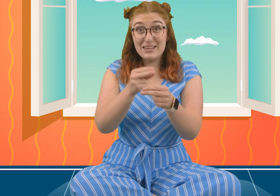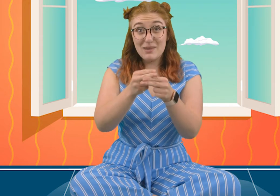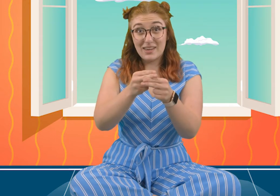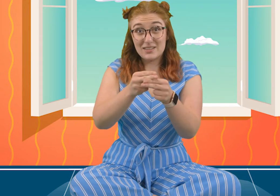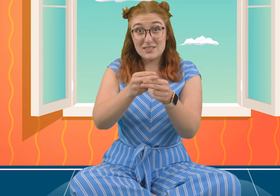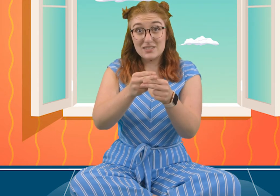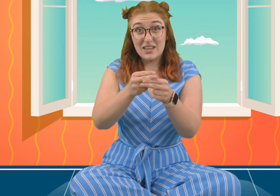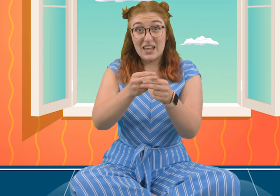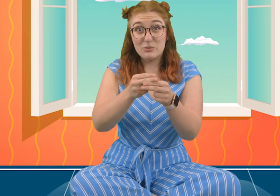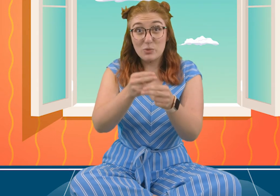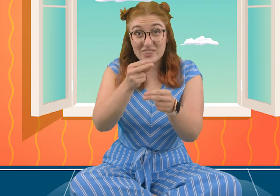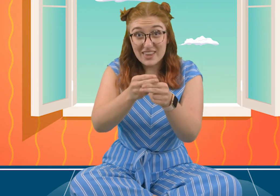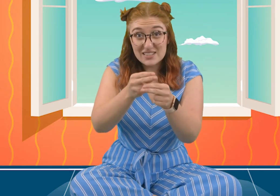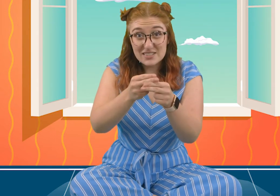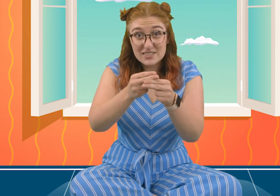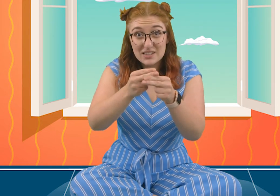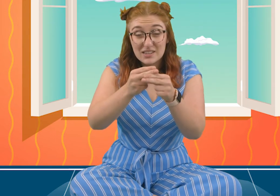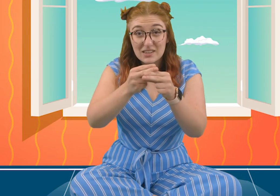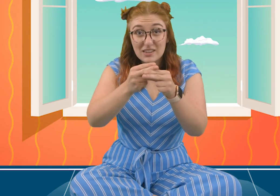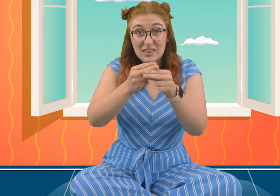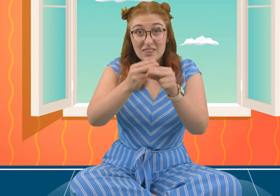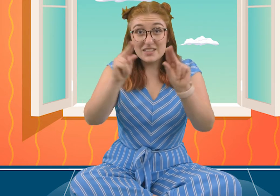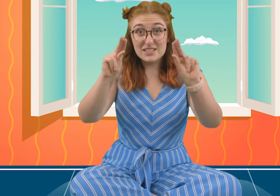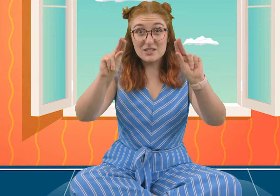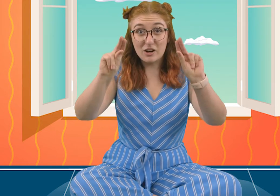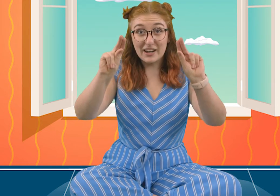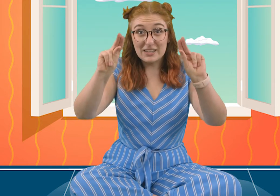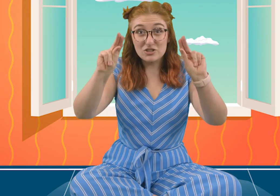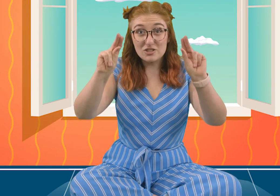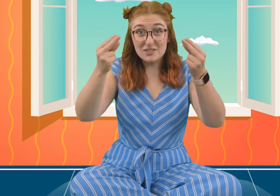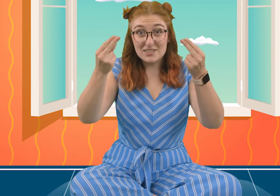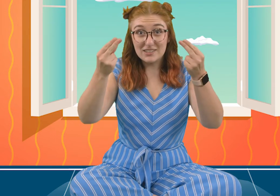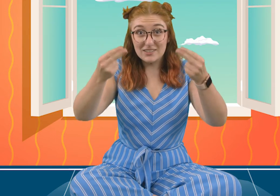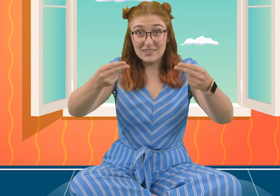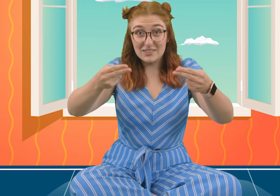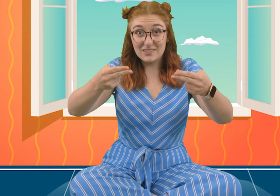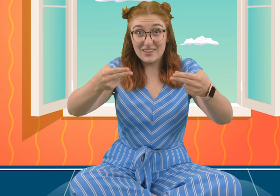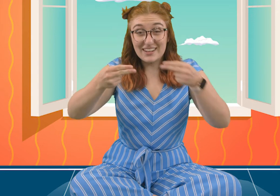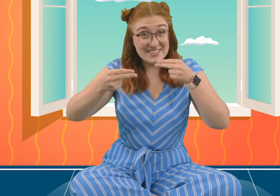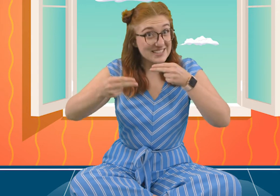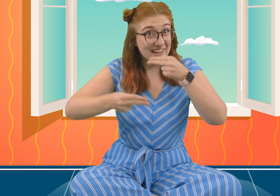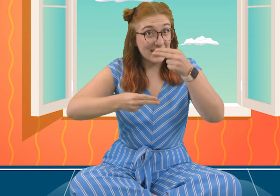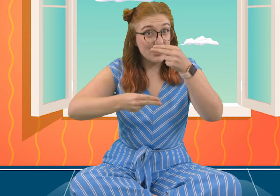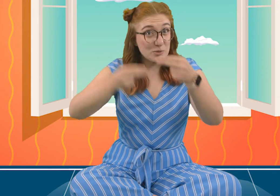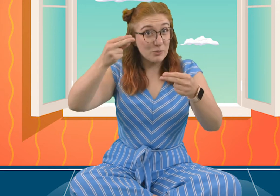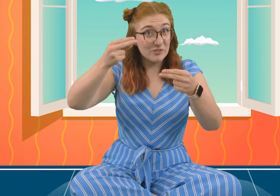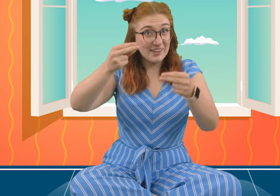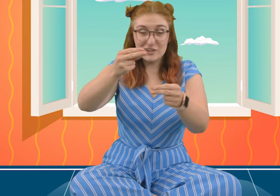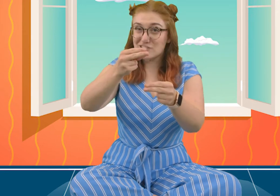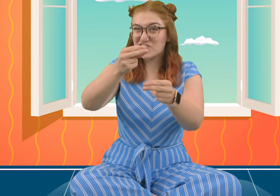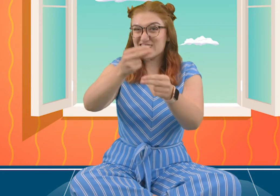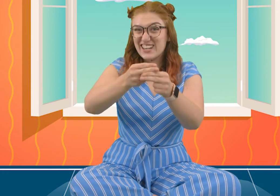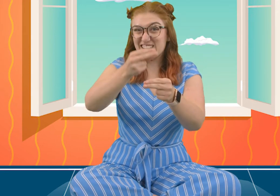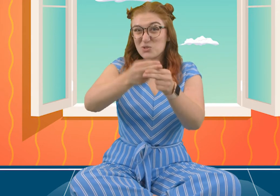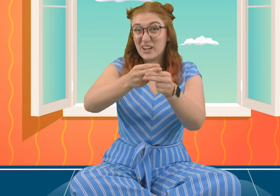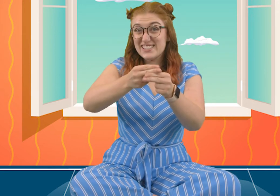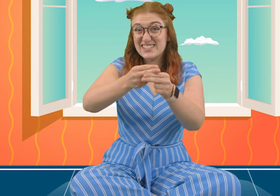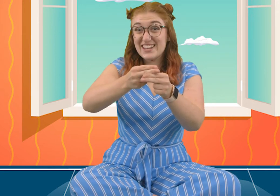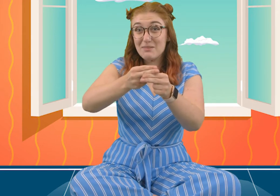is, and with this, this is our H. See, in sign language with both fingers, and you're just going to hit it twice. Name